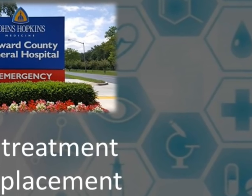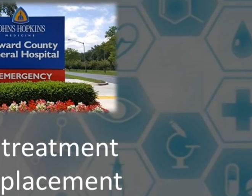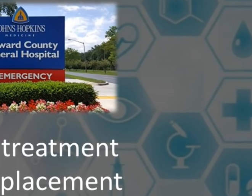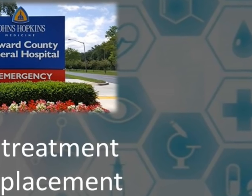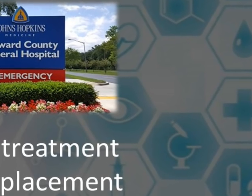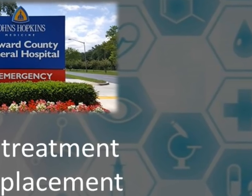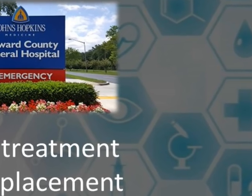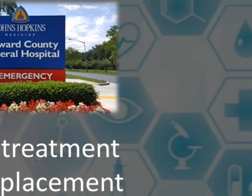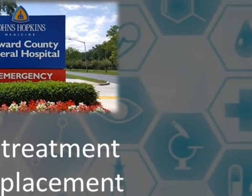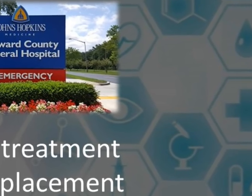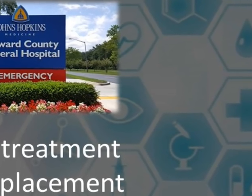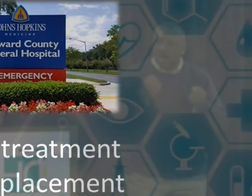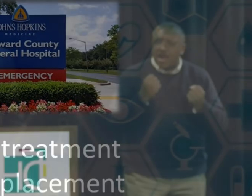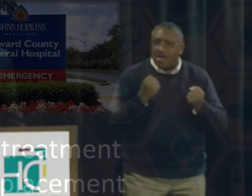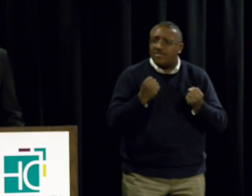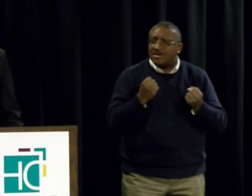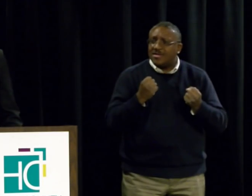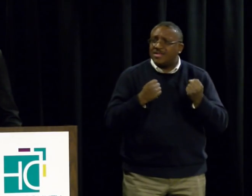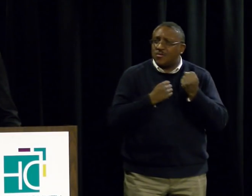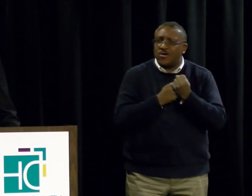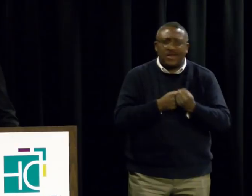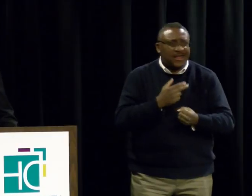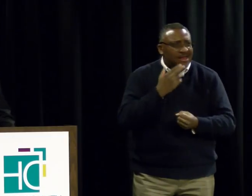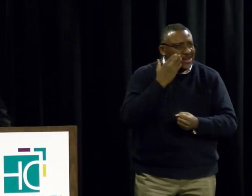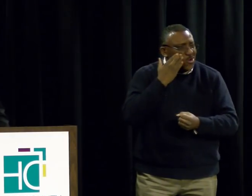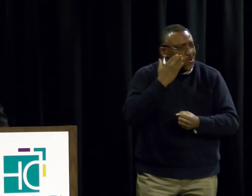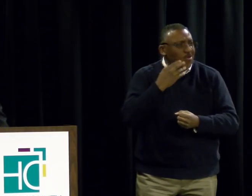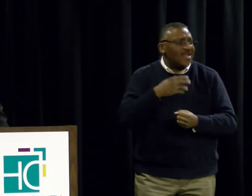Howard County General. was starting to clap up here, y'all.